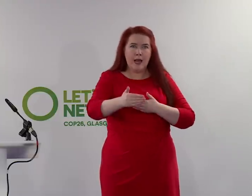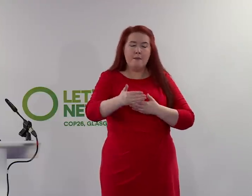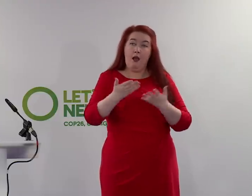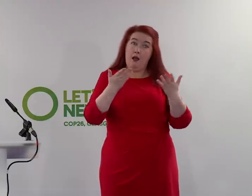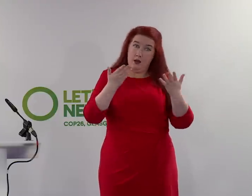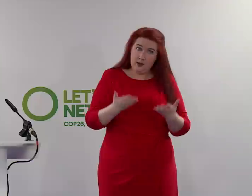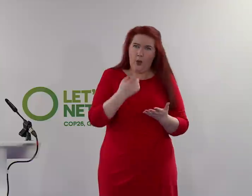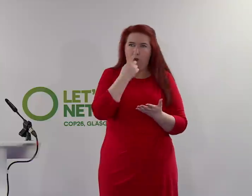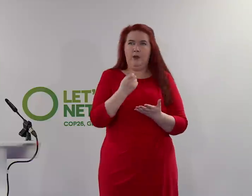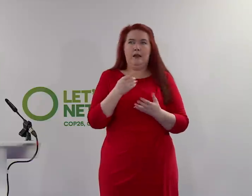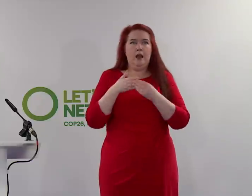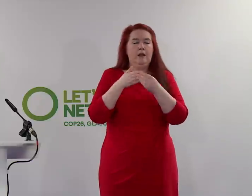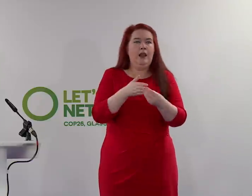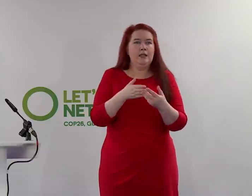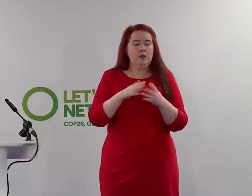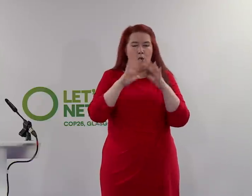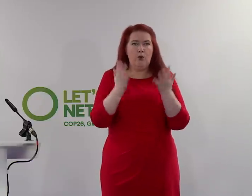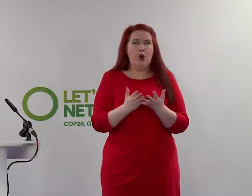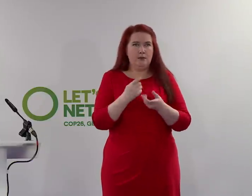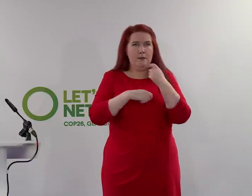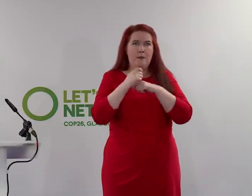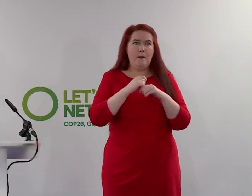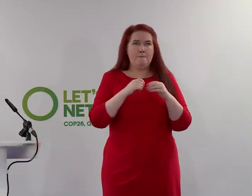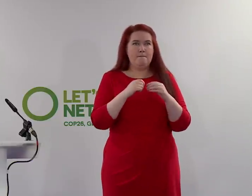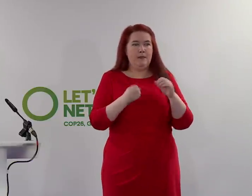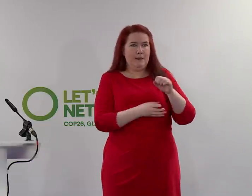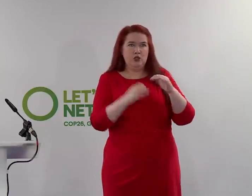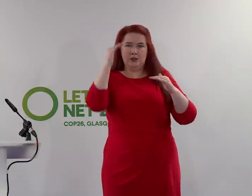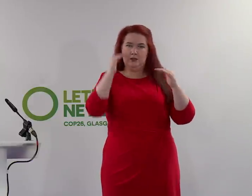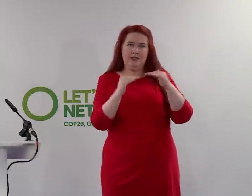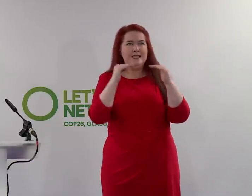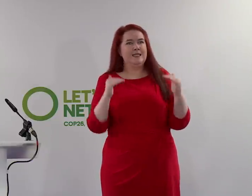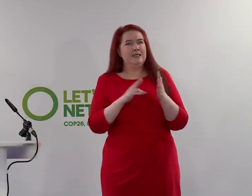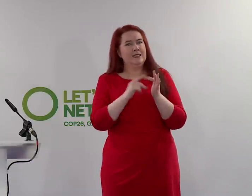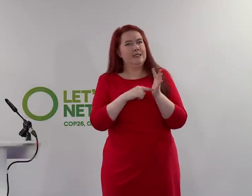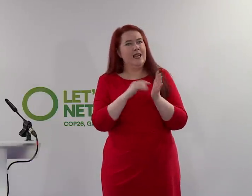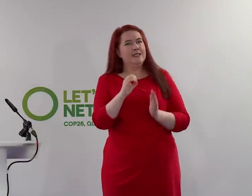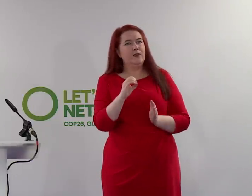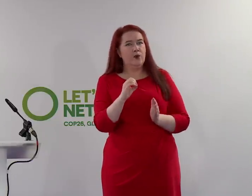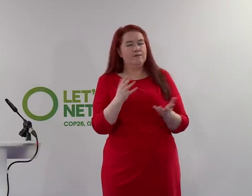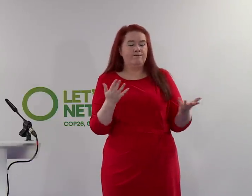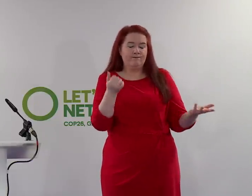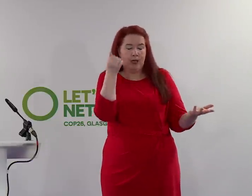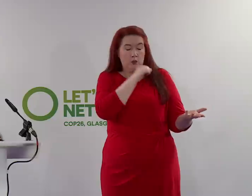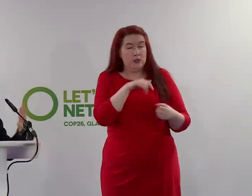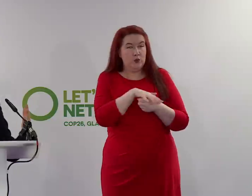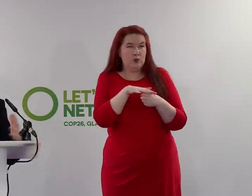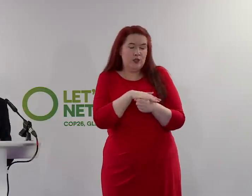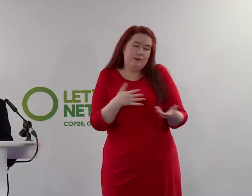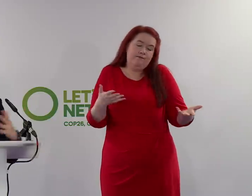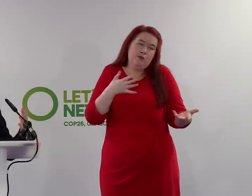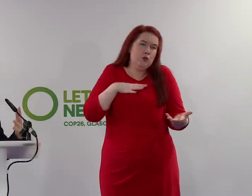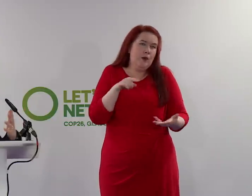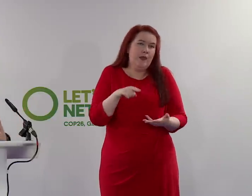propel the world forward into the net zero age. Obviously, the circumstances are not what anyone would have chosen. This